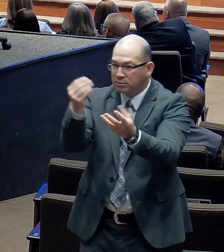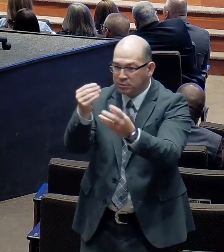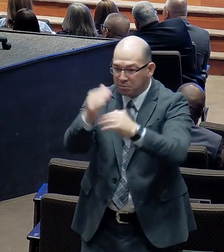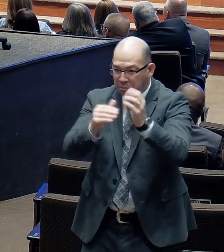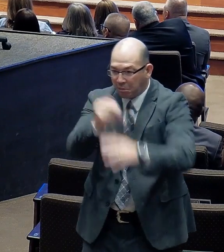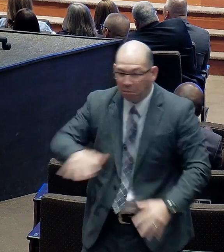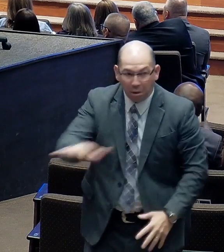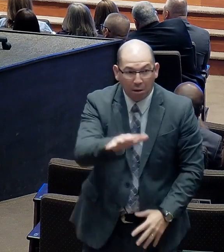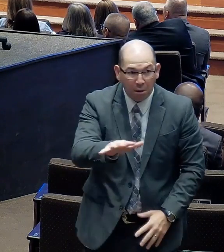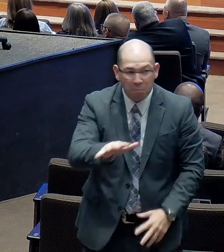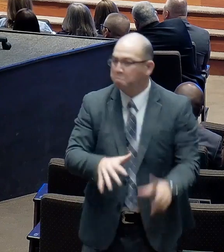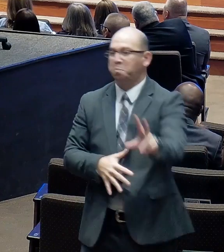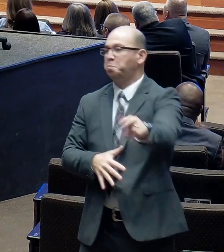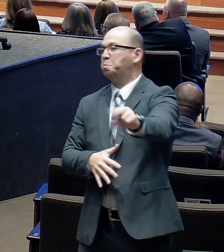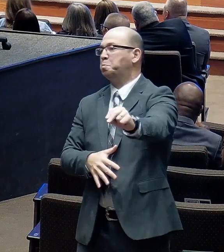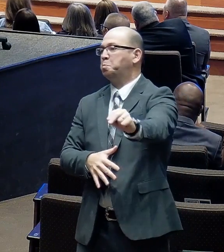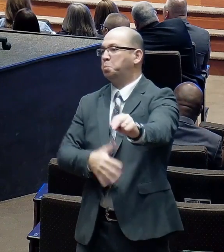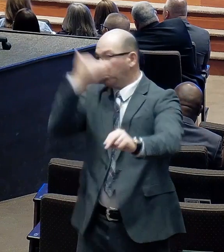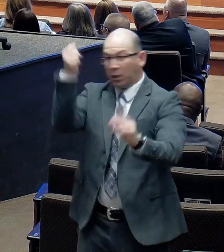By this shall all men know. That you're my disciples.